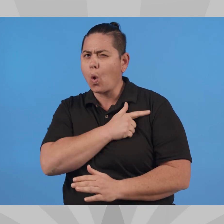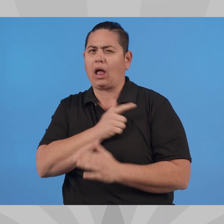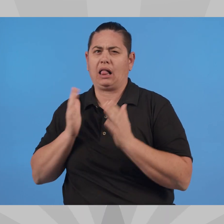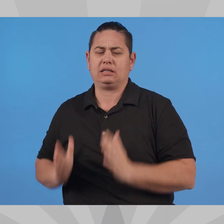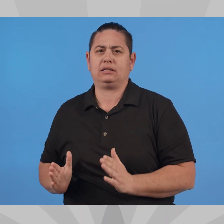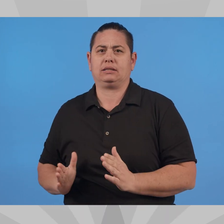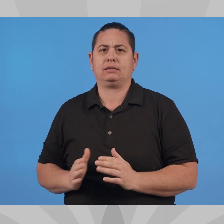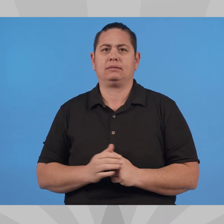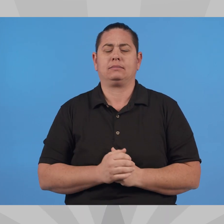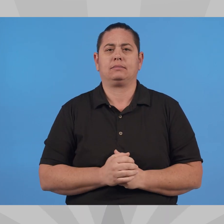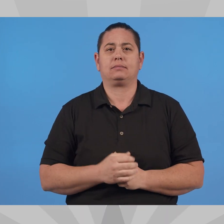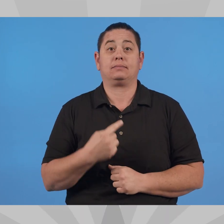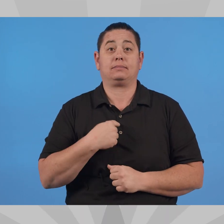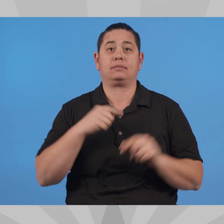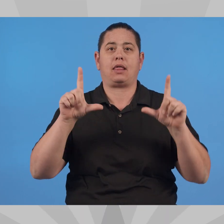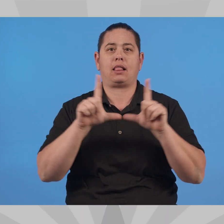loyalist.